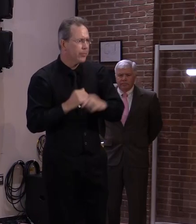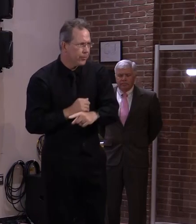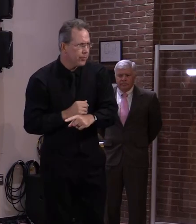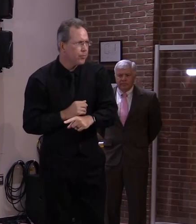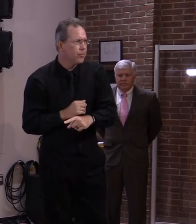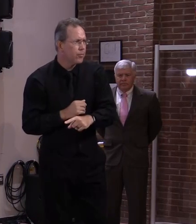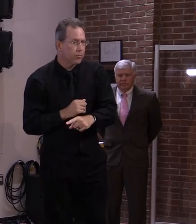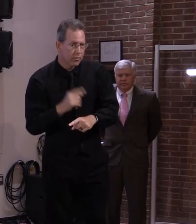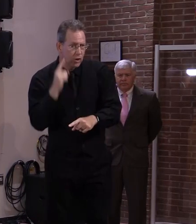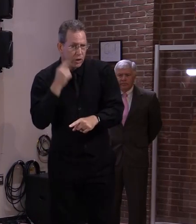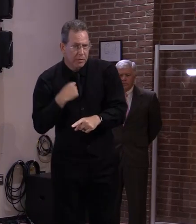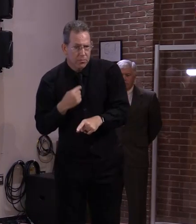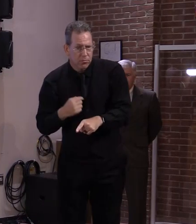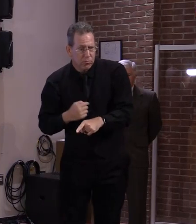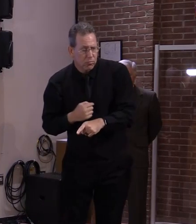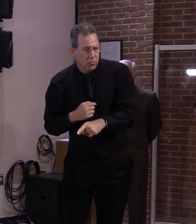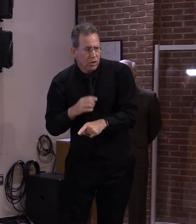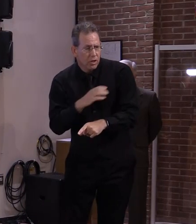Hello?